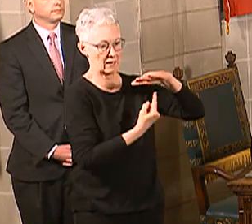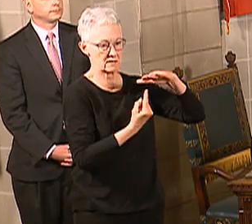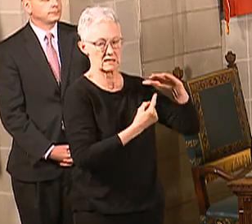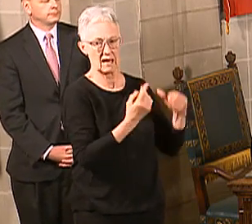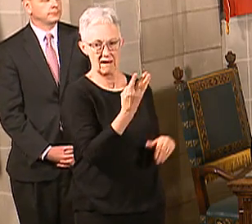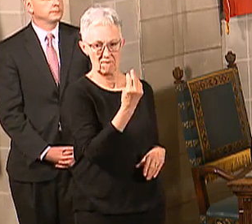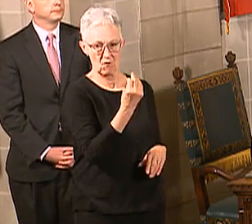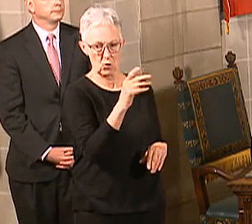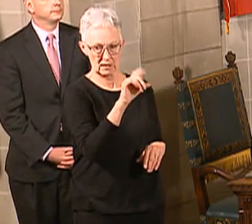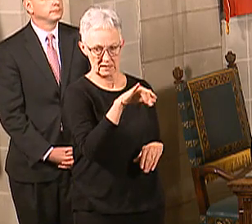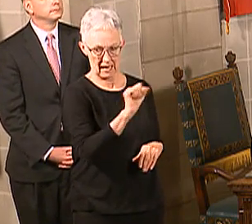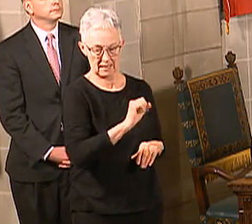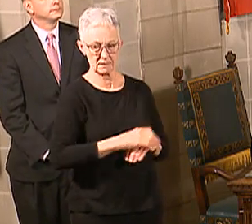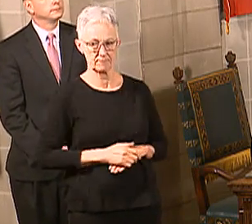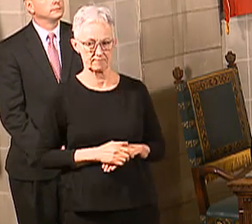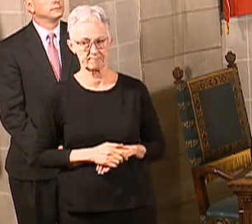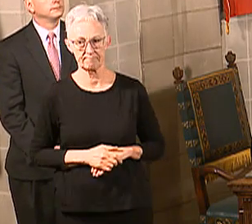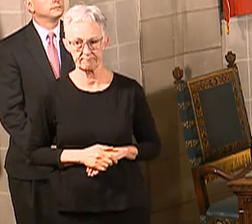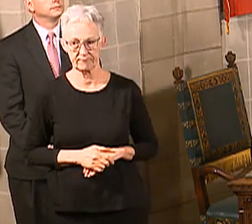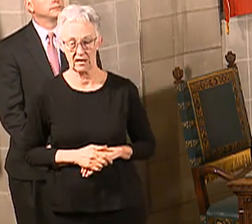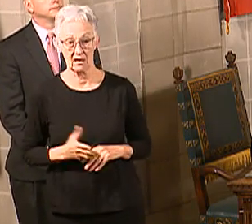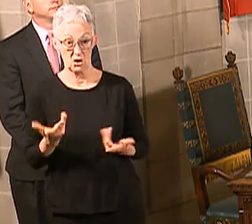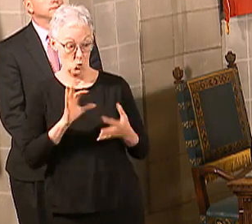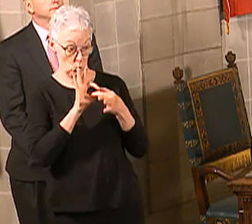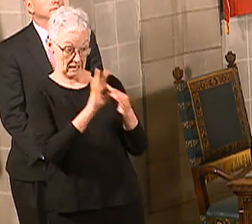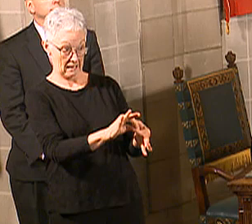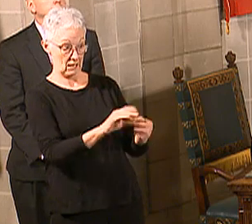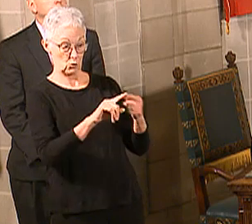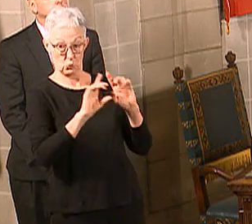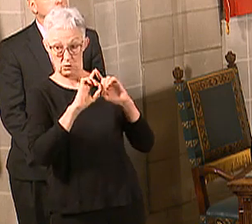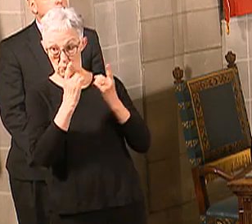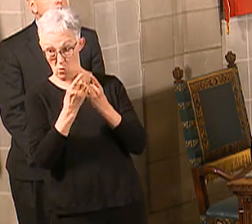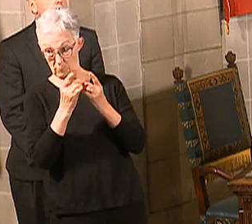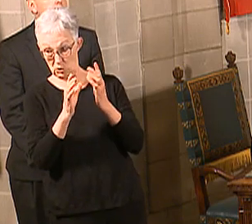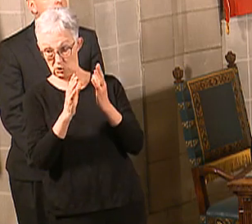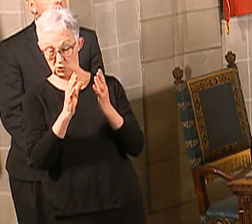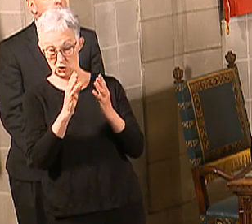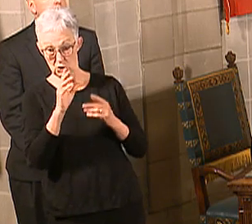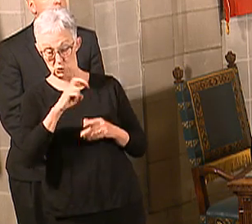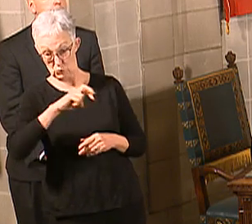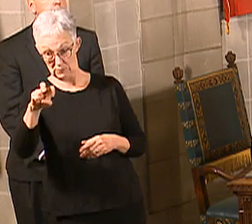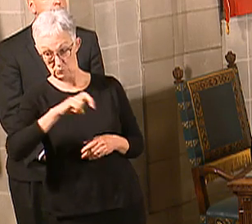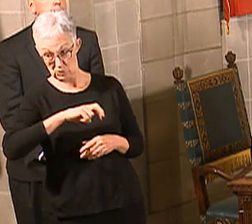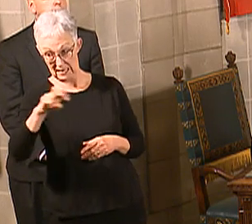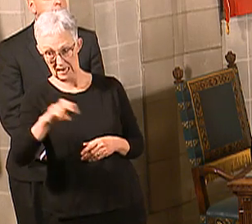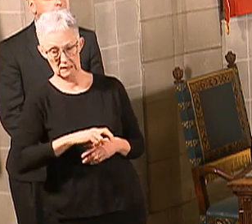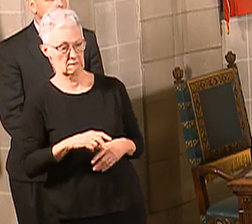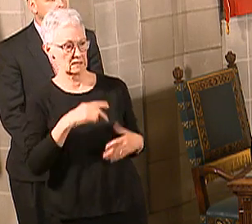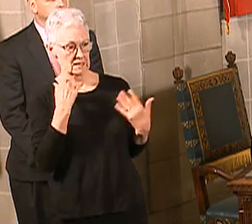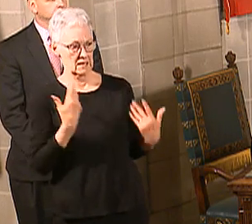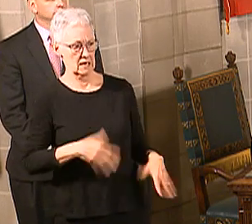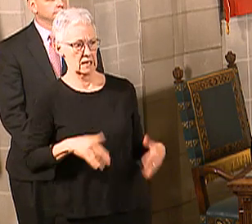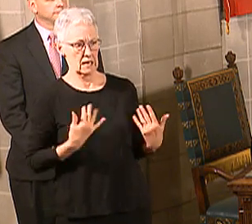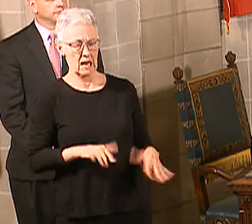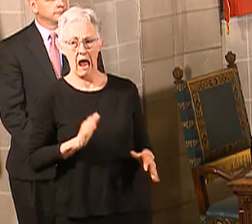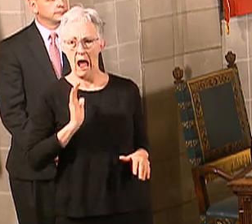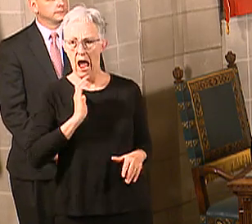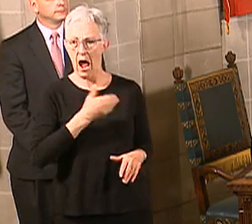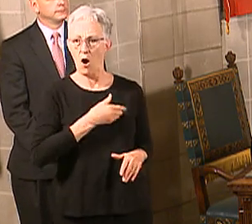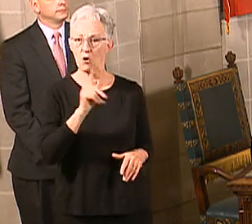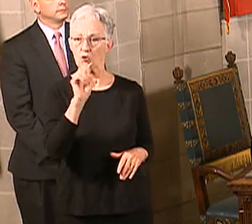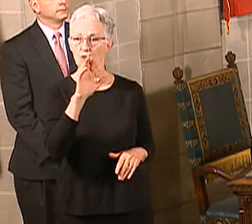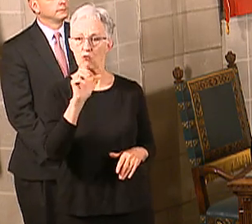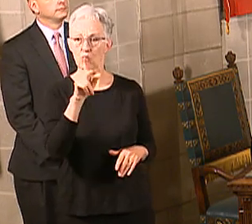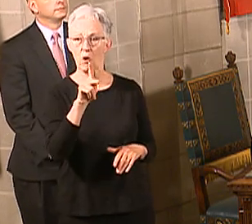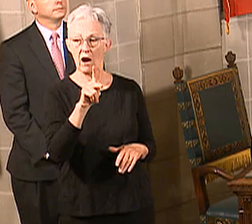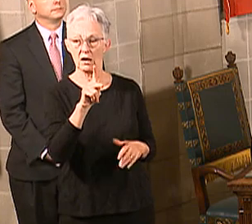We do have road traffic has been down about 29 percent, mostly in passenger vehicles. Truck traffic actually has been pretty stable, just down